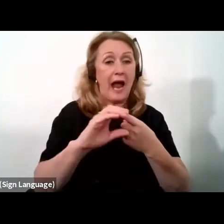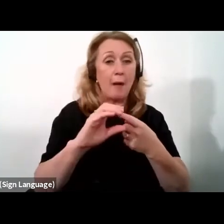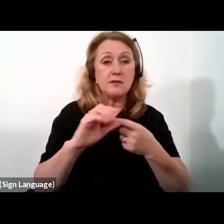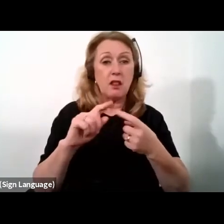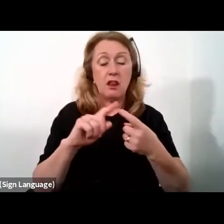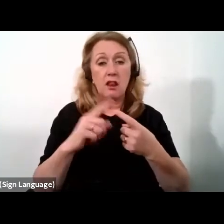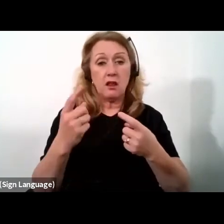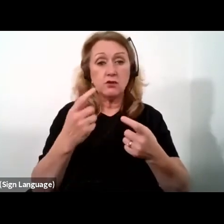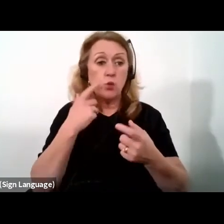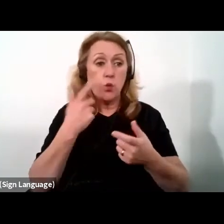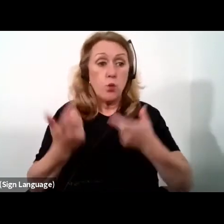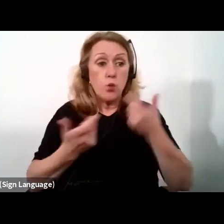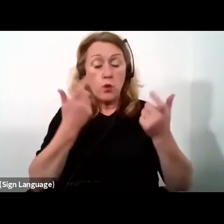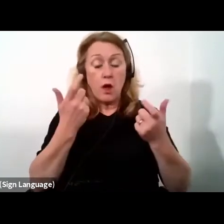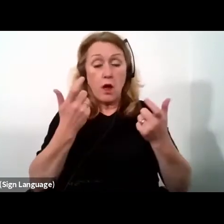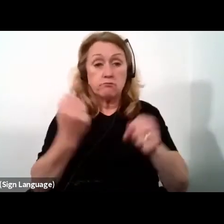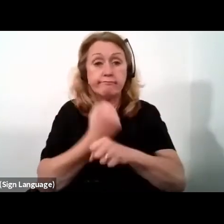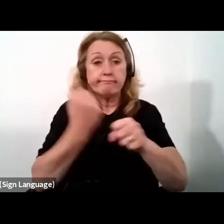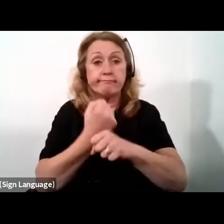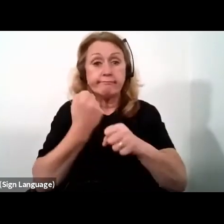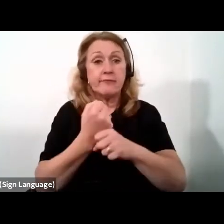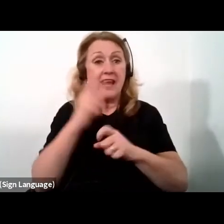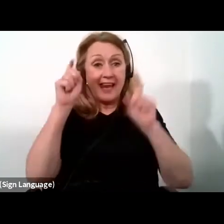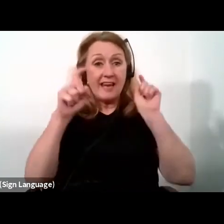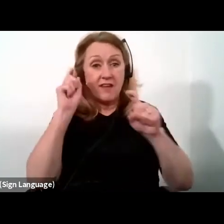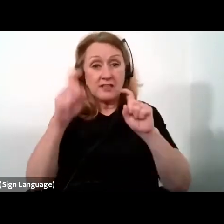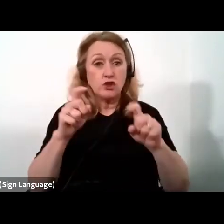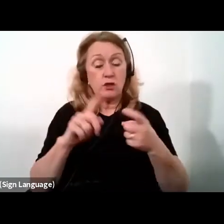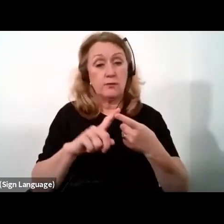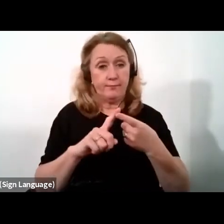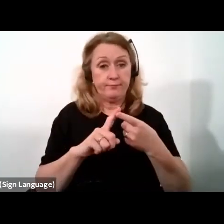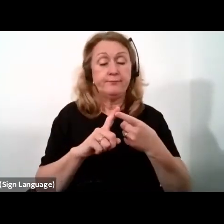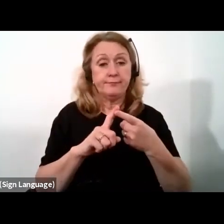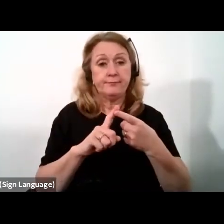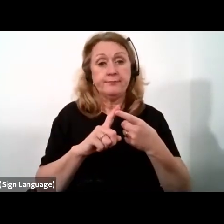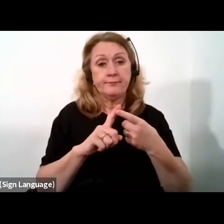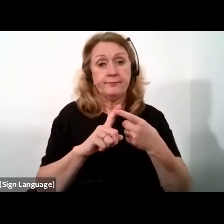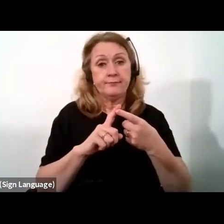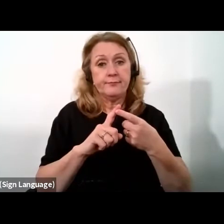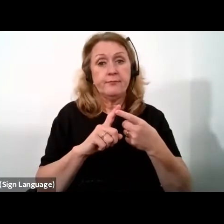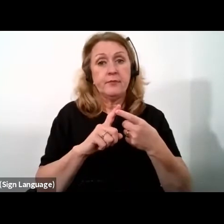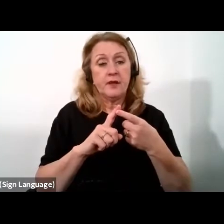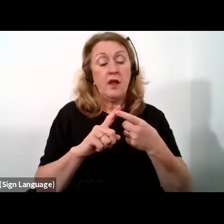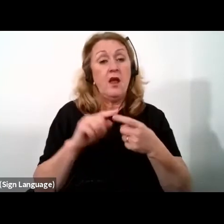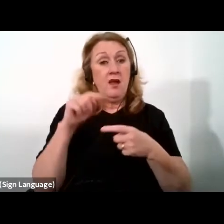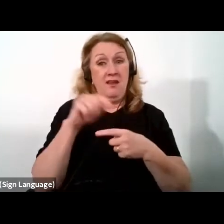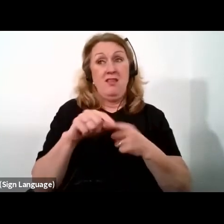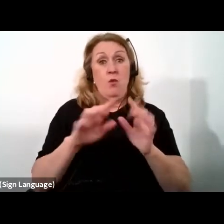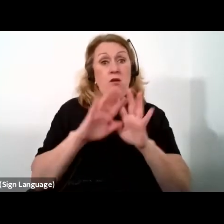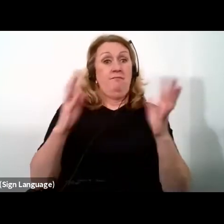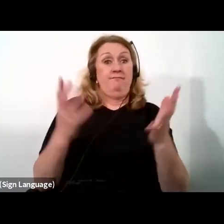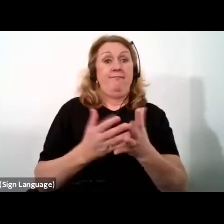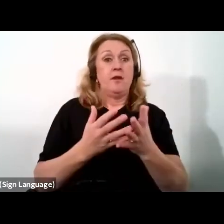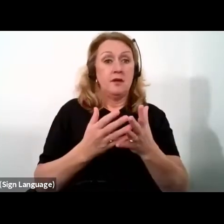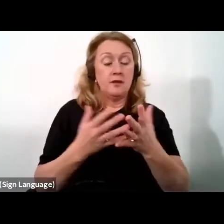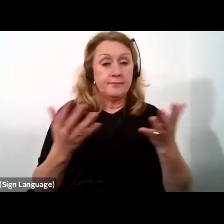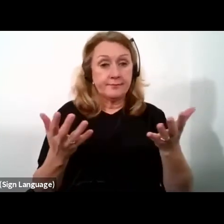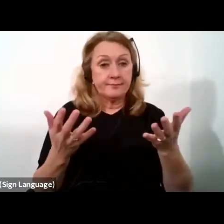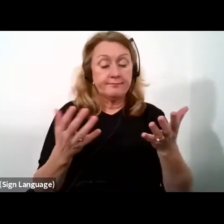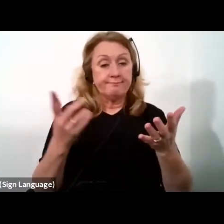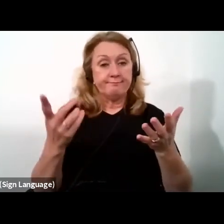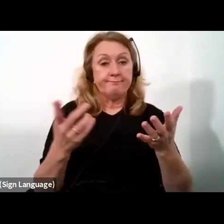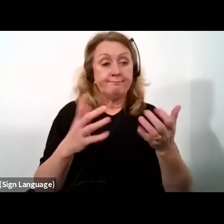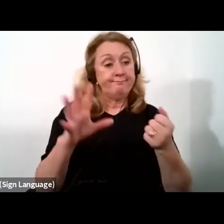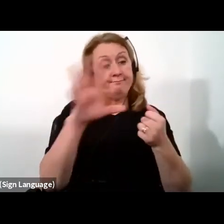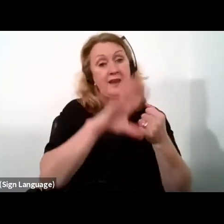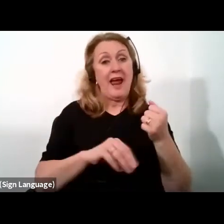foster innovation and drive technology transfer in the context of globalization. The African